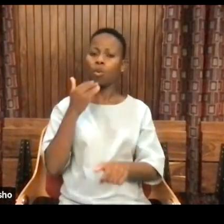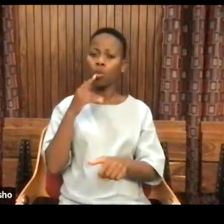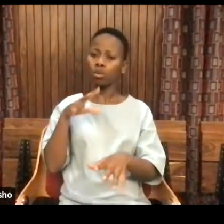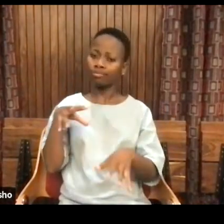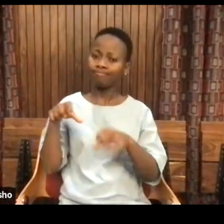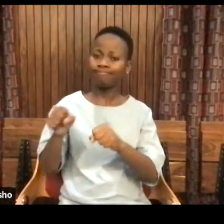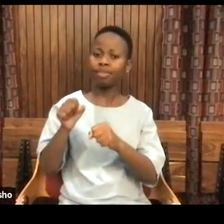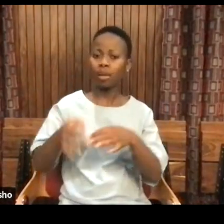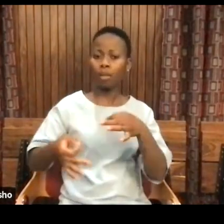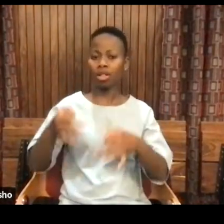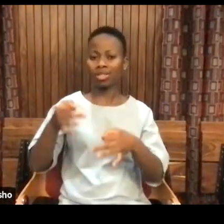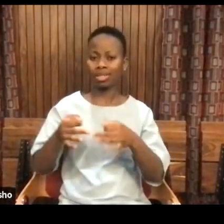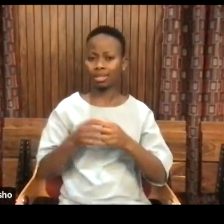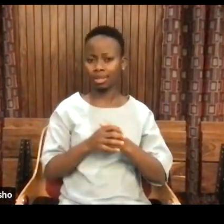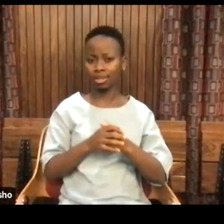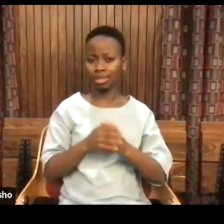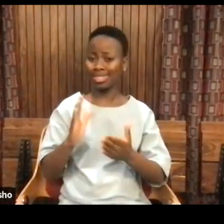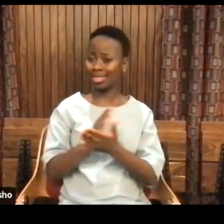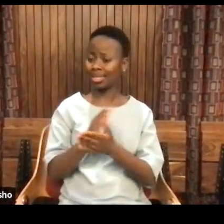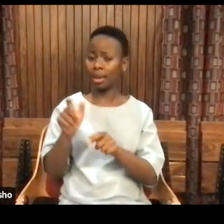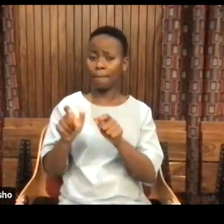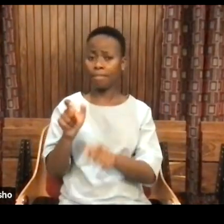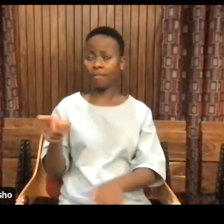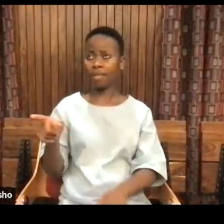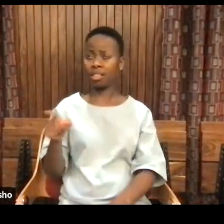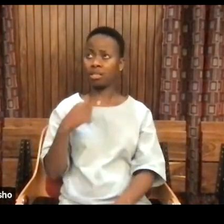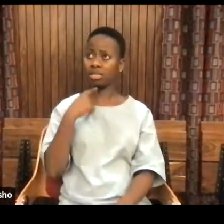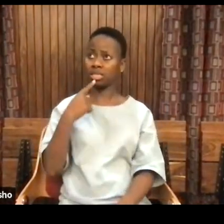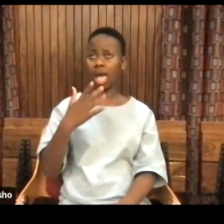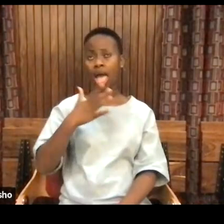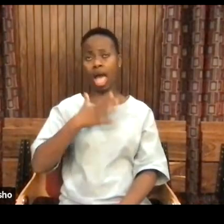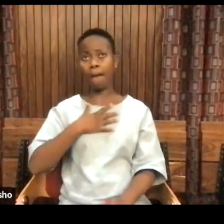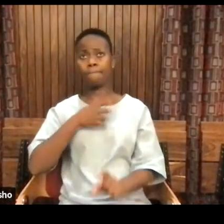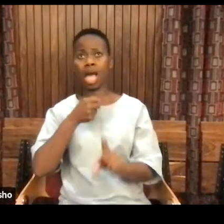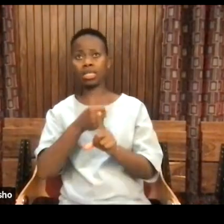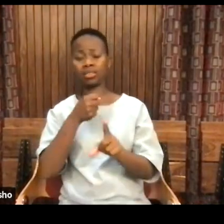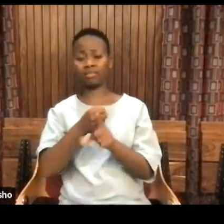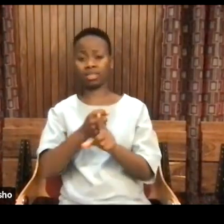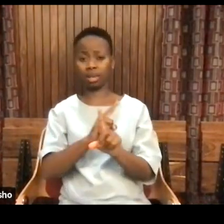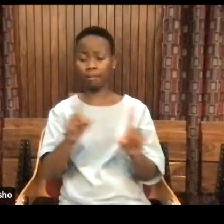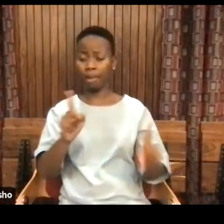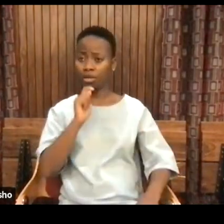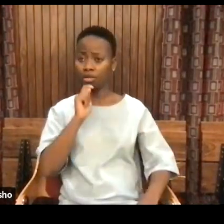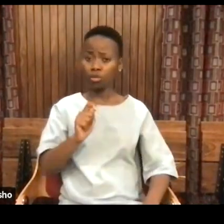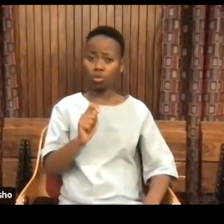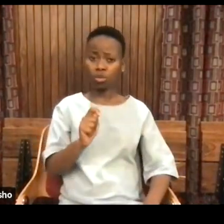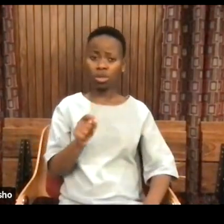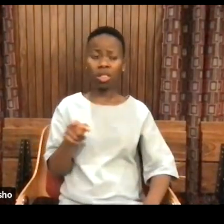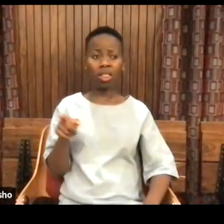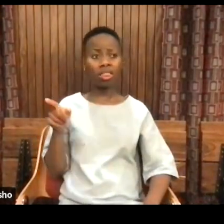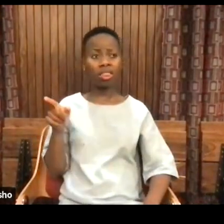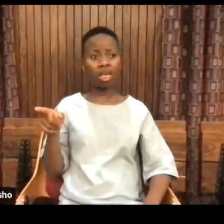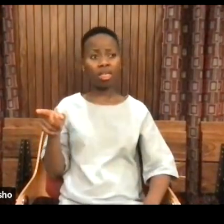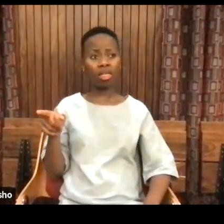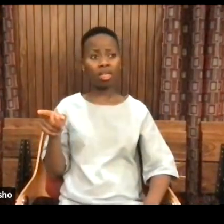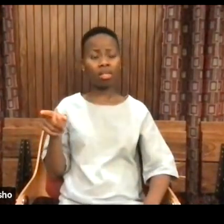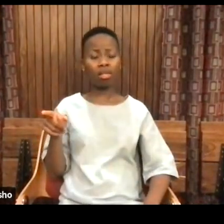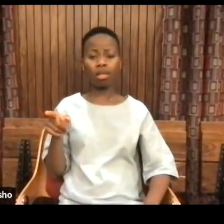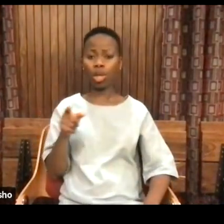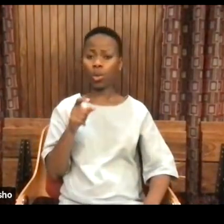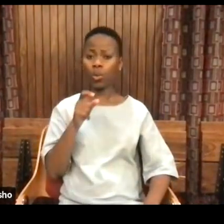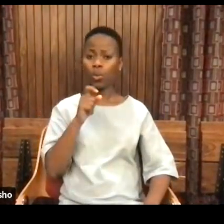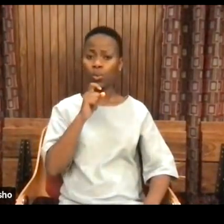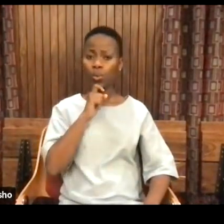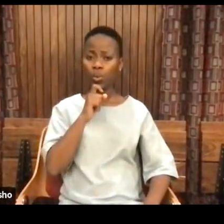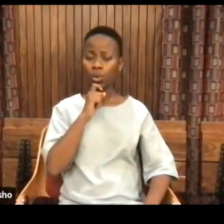There are many people who sell themselves as activists, when indeed what they are, are actually using